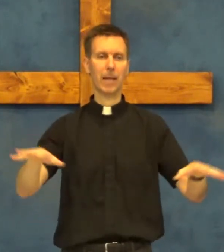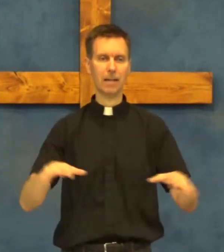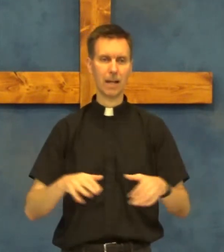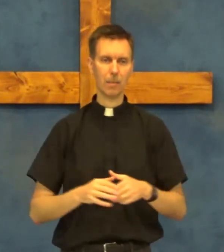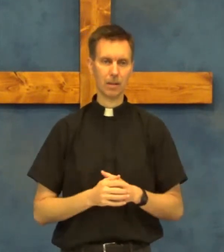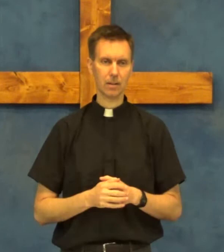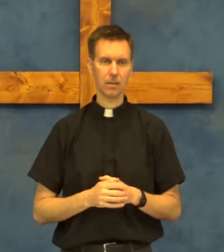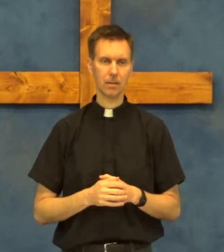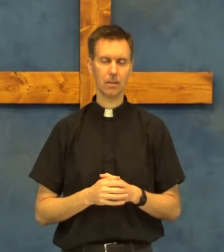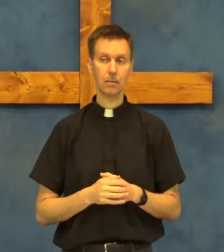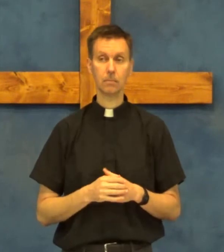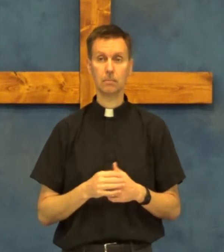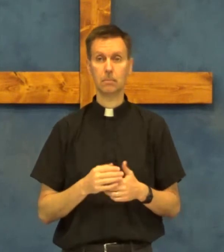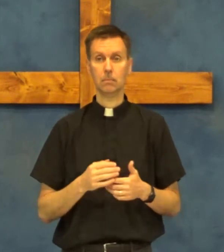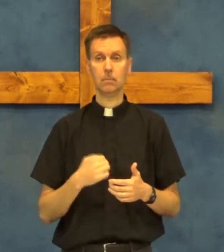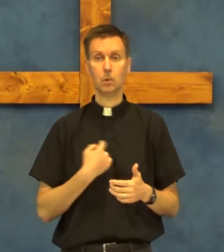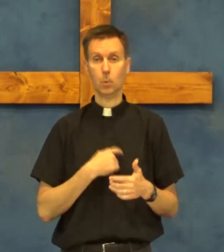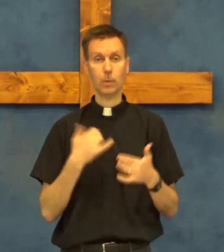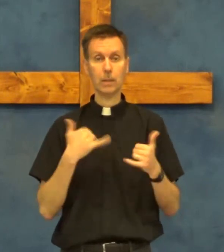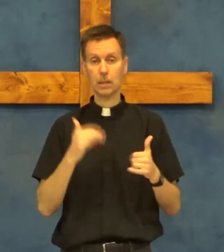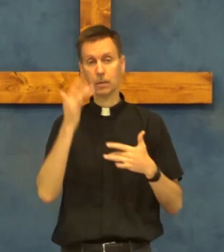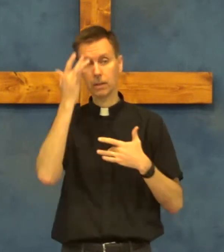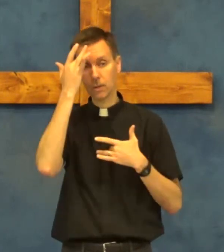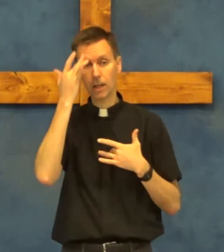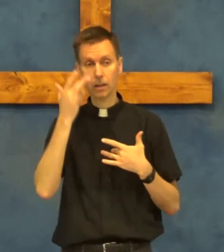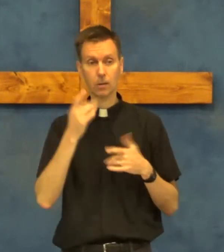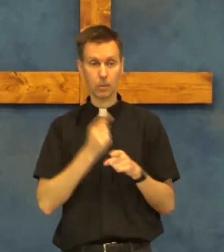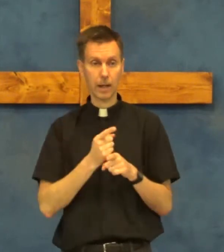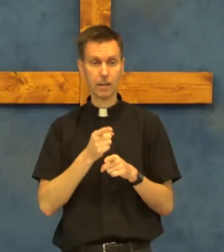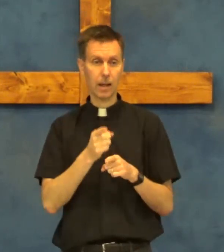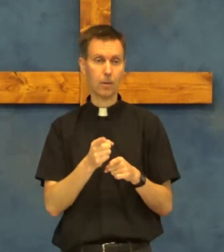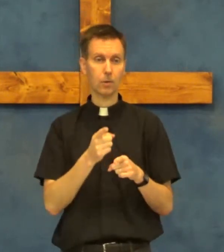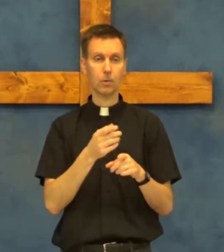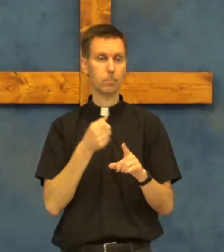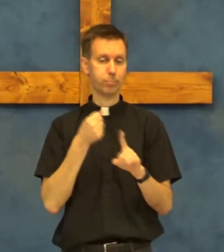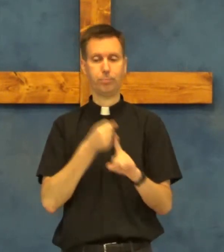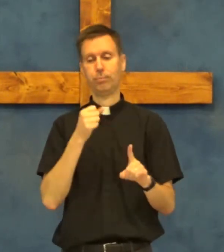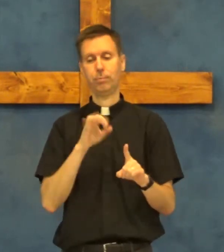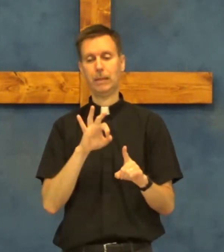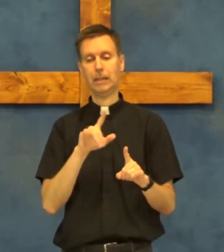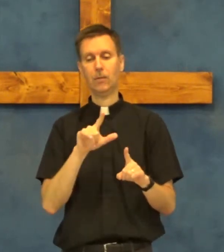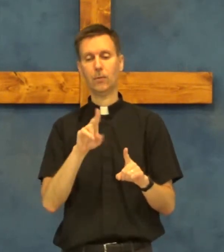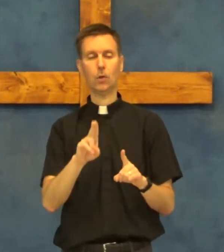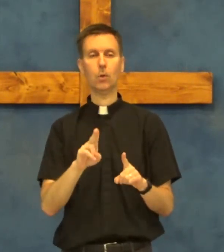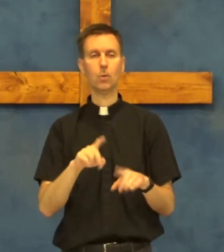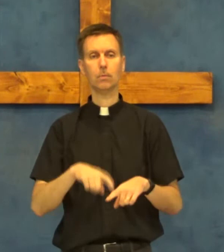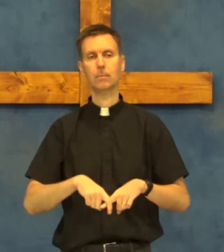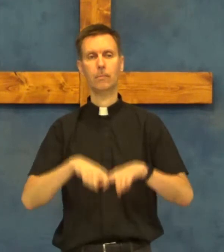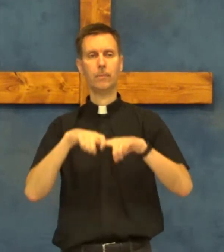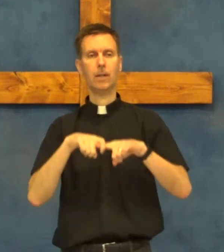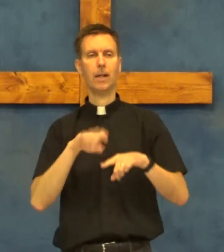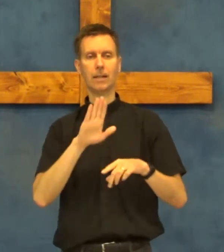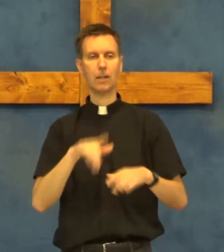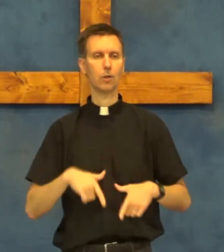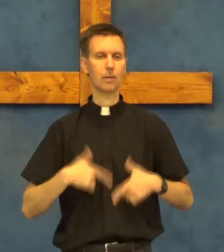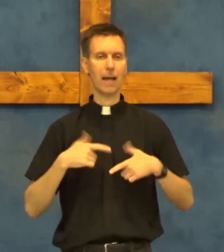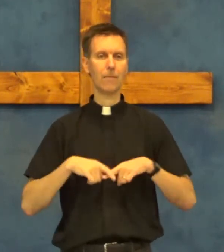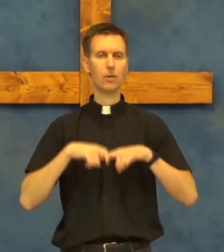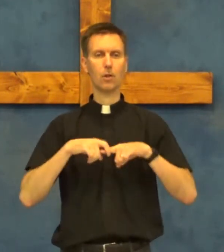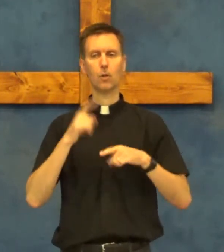pandemic we still get sick right and you'll get the flu and then your life is on